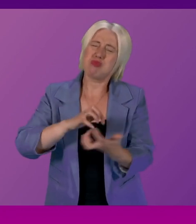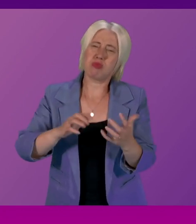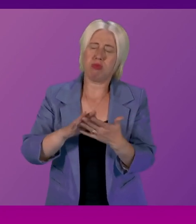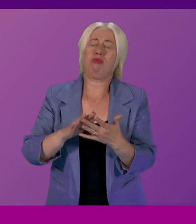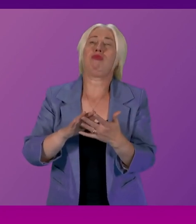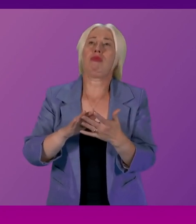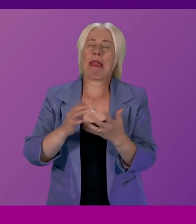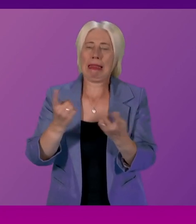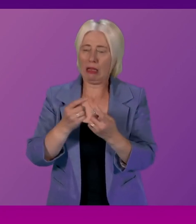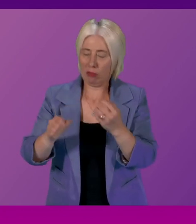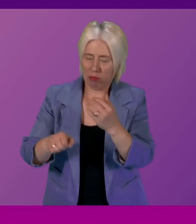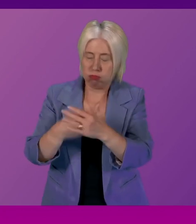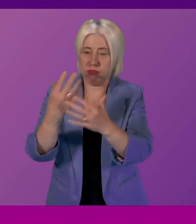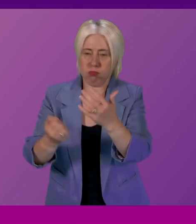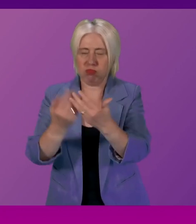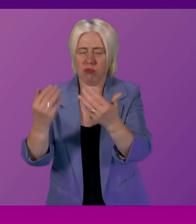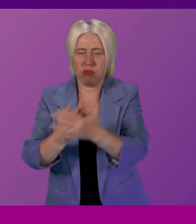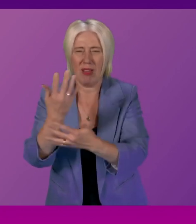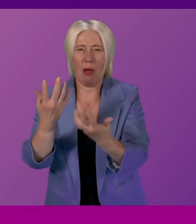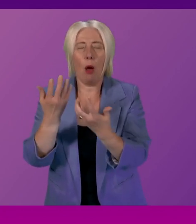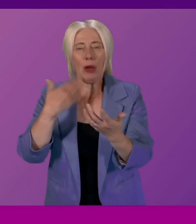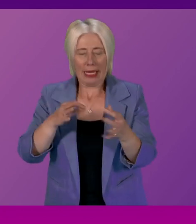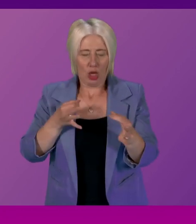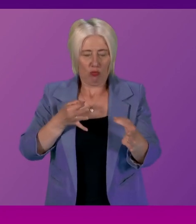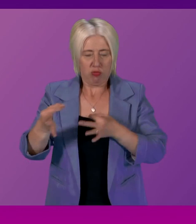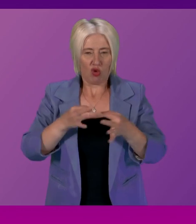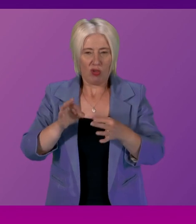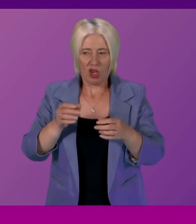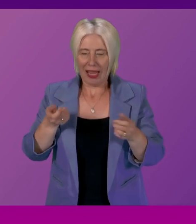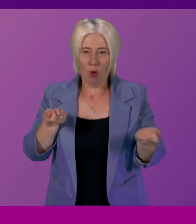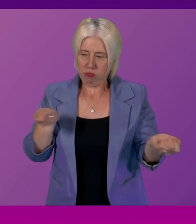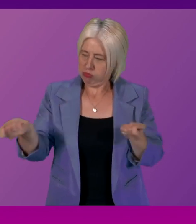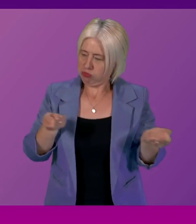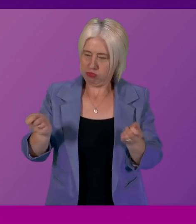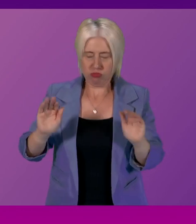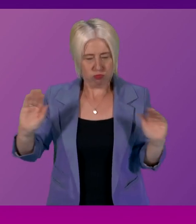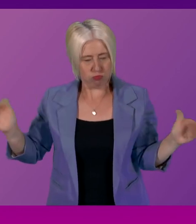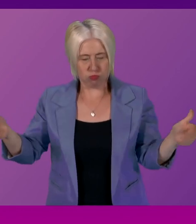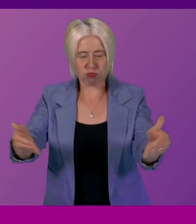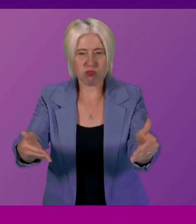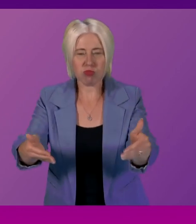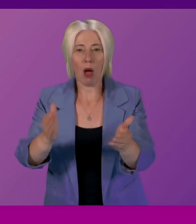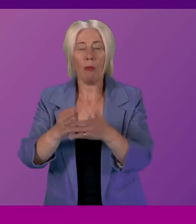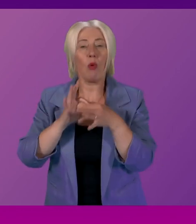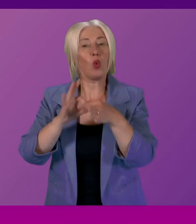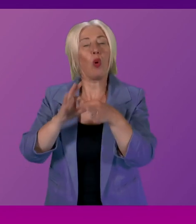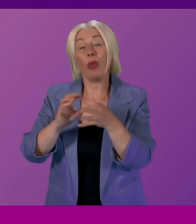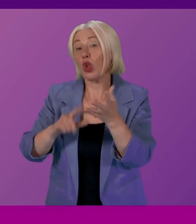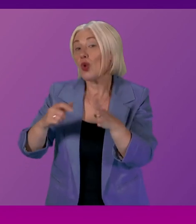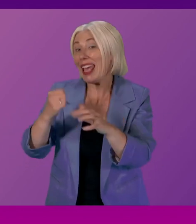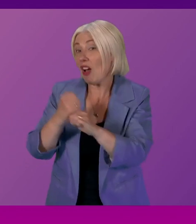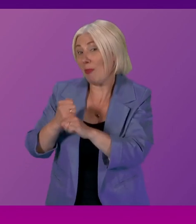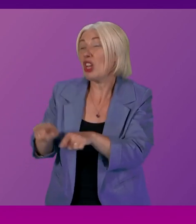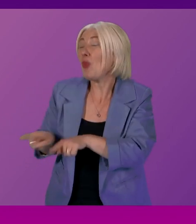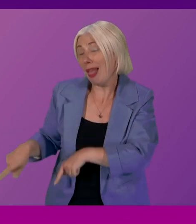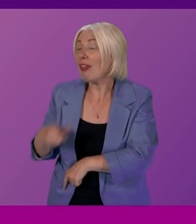nature of evolving issues requires a very strategic and coordinated approach I'm also very keen to work with the UK government on this issue where we